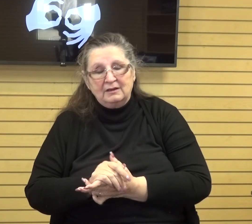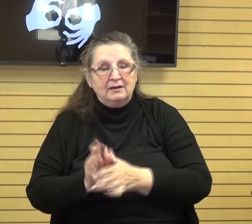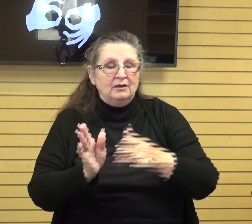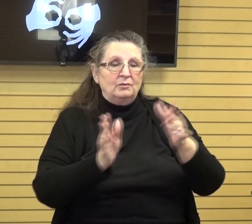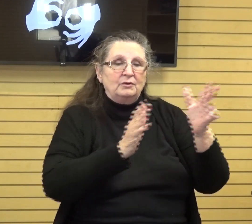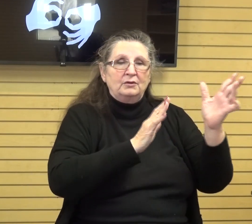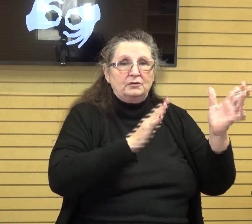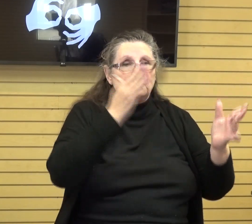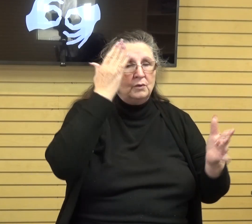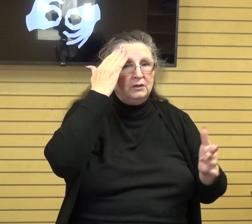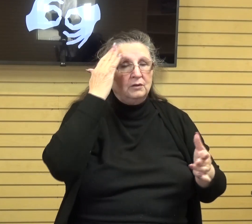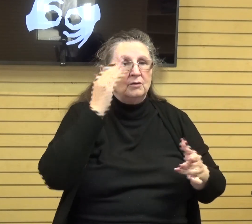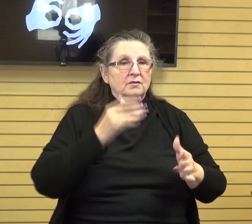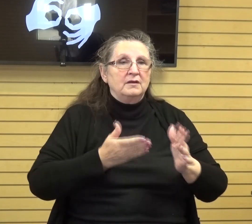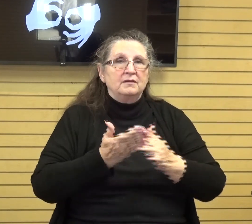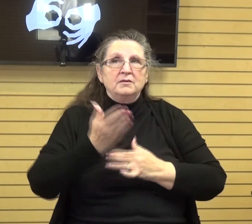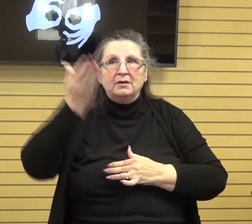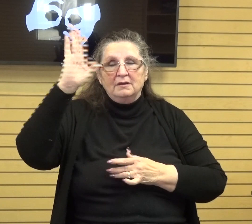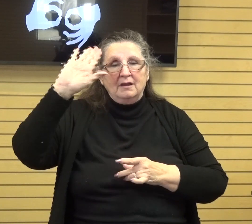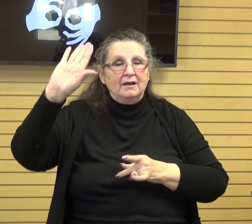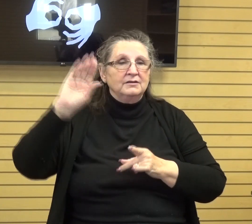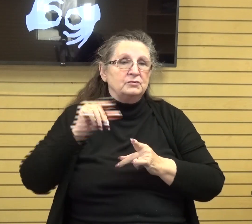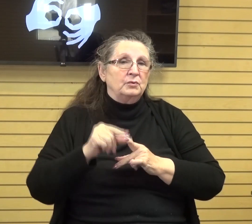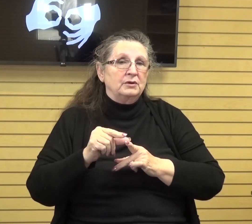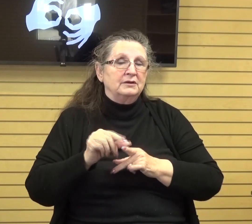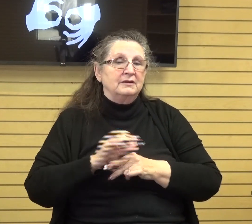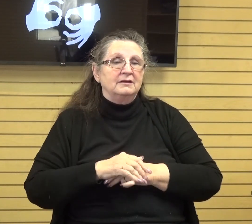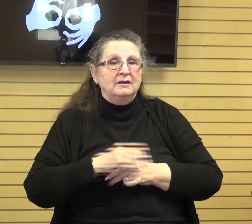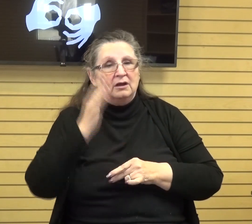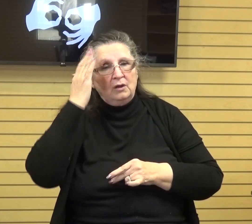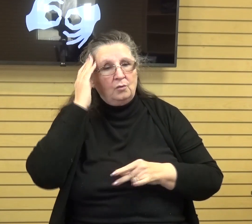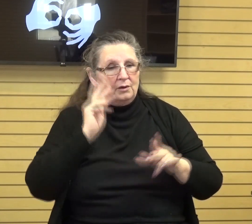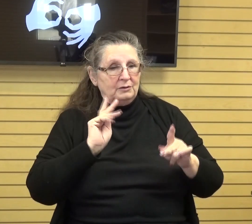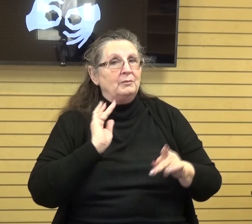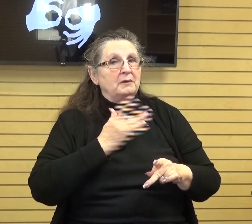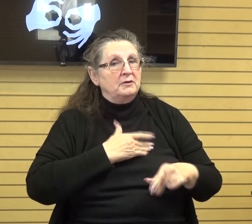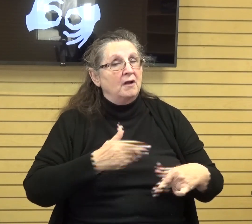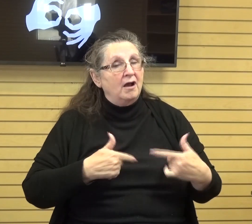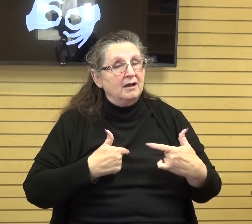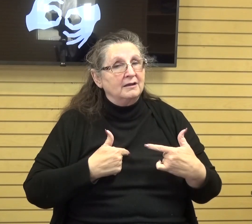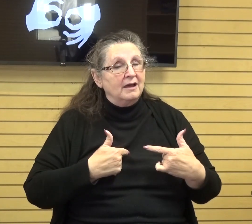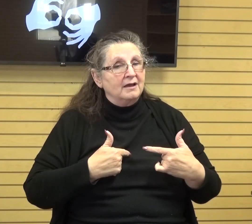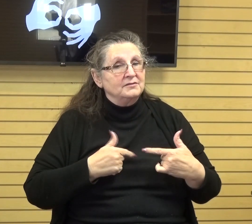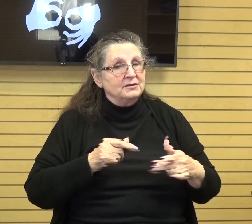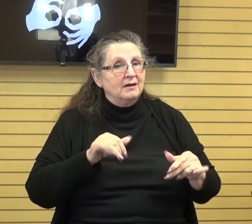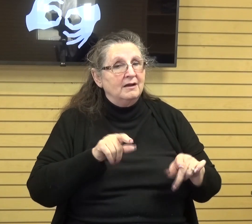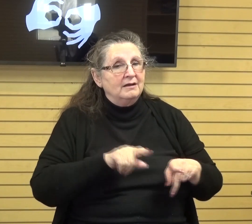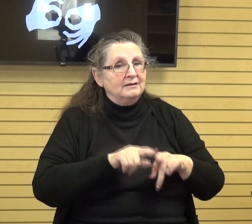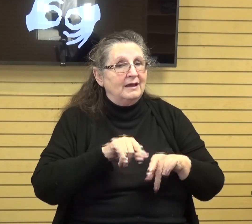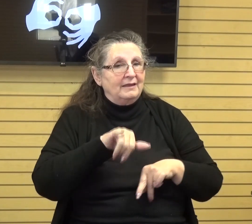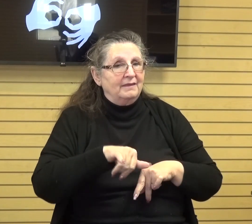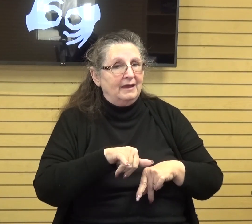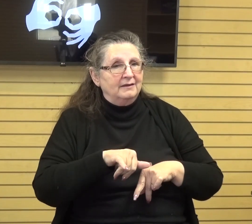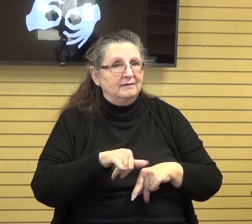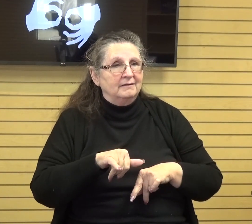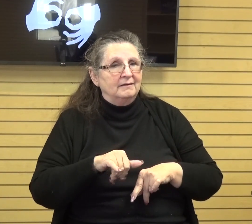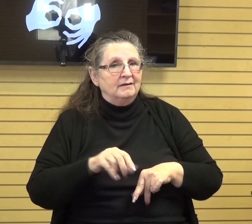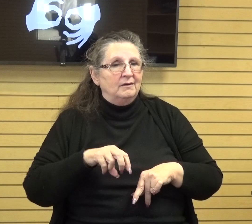know that through the word of god plus we know that the people in our own lives that are blowing from side to